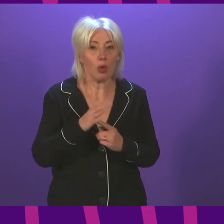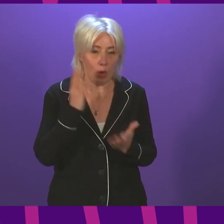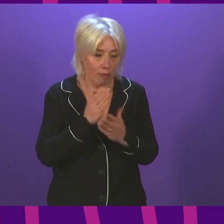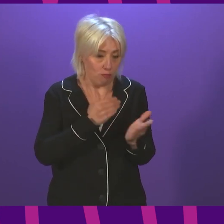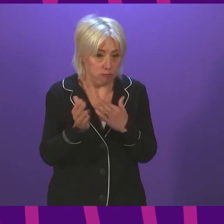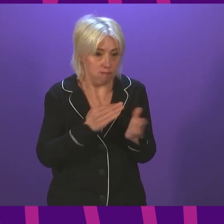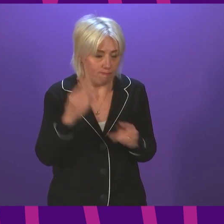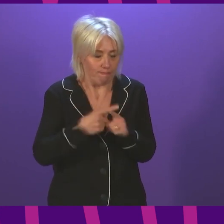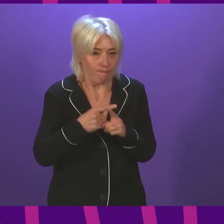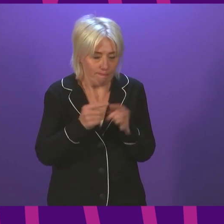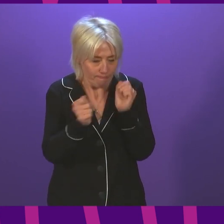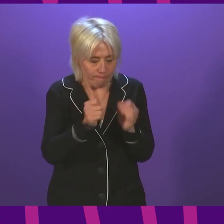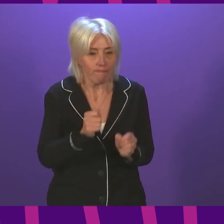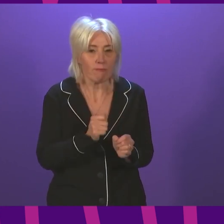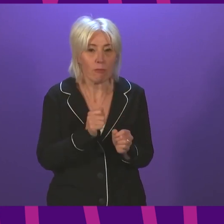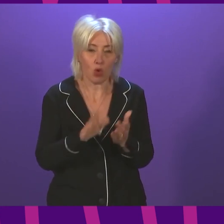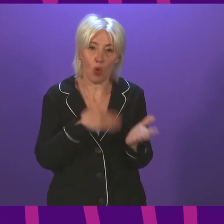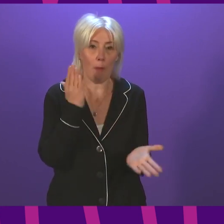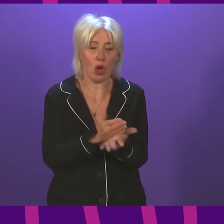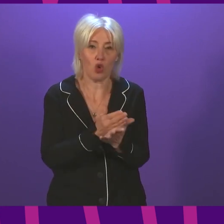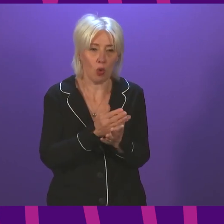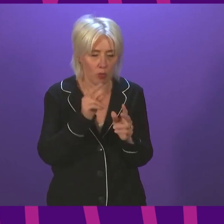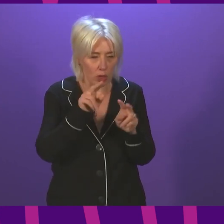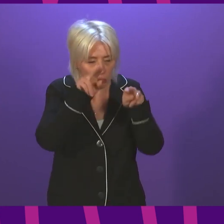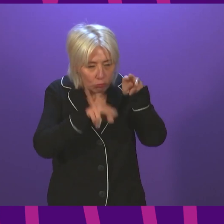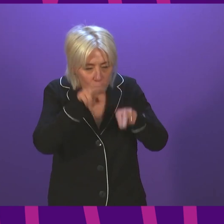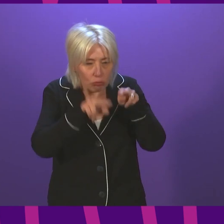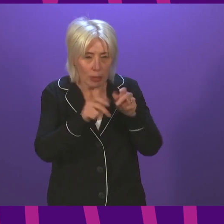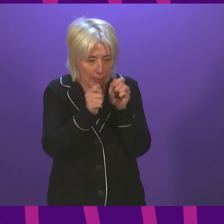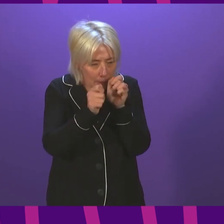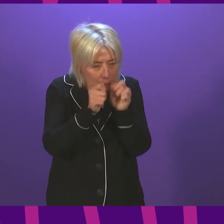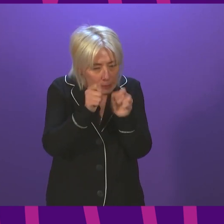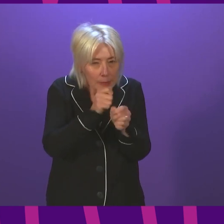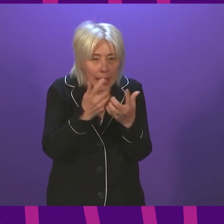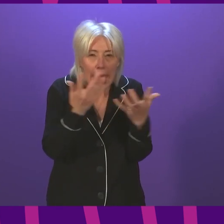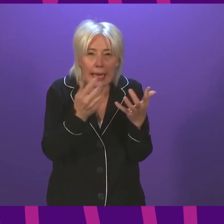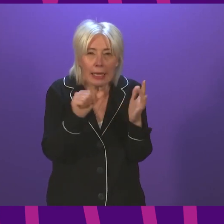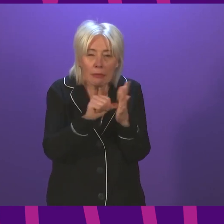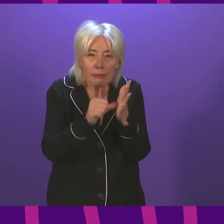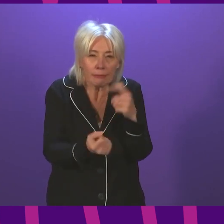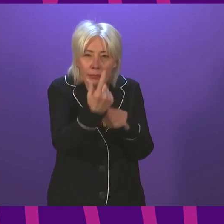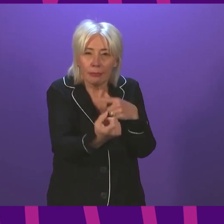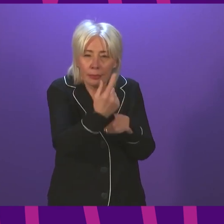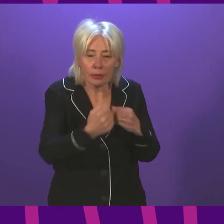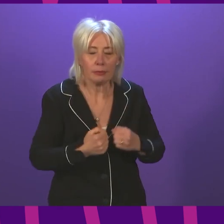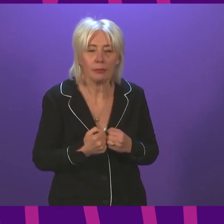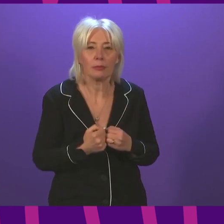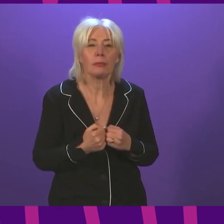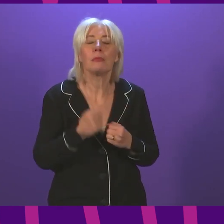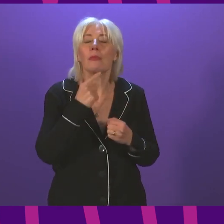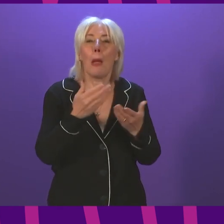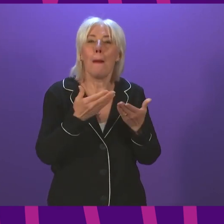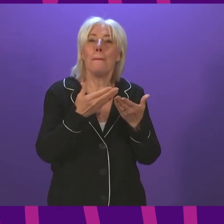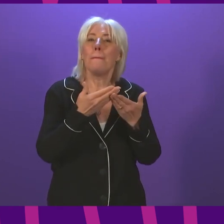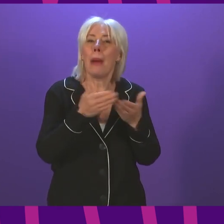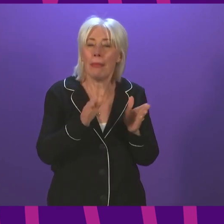continue to take steps to ensure that we monitor and rectify any issues that arise. I don't think the public,